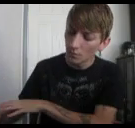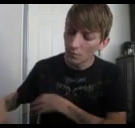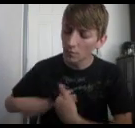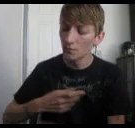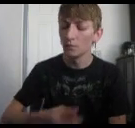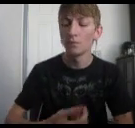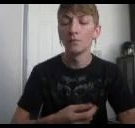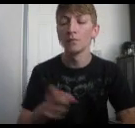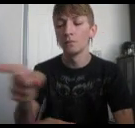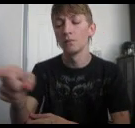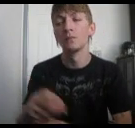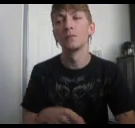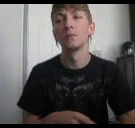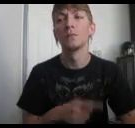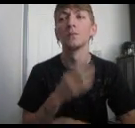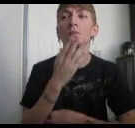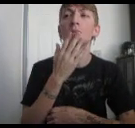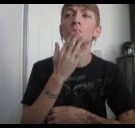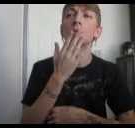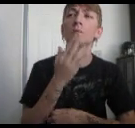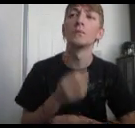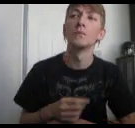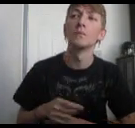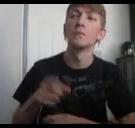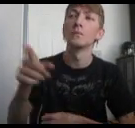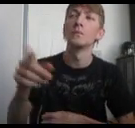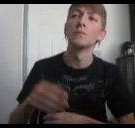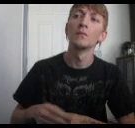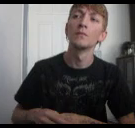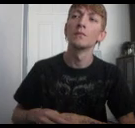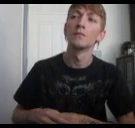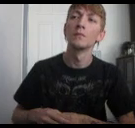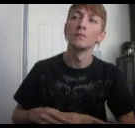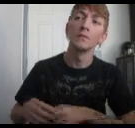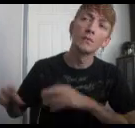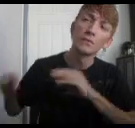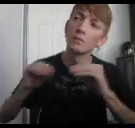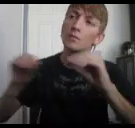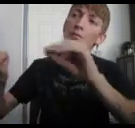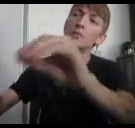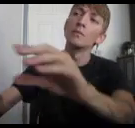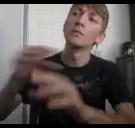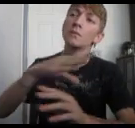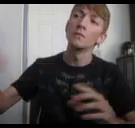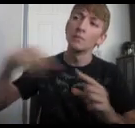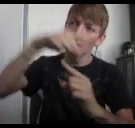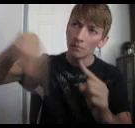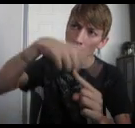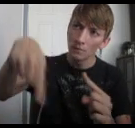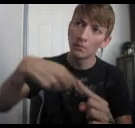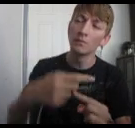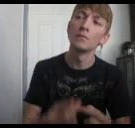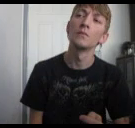You're the caller, you're the moment and the smith